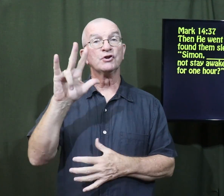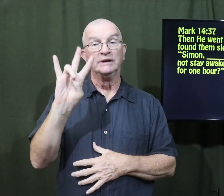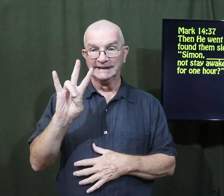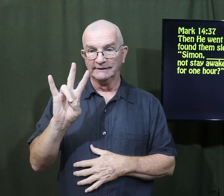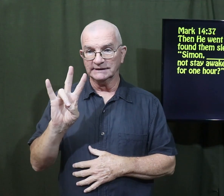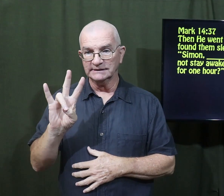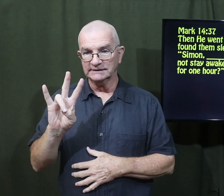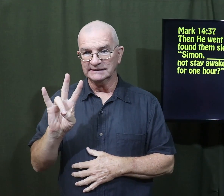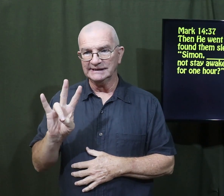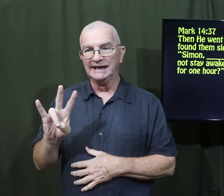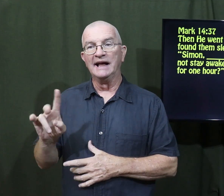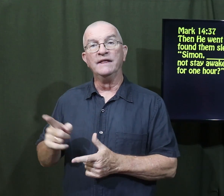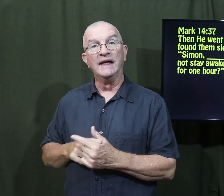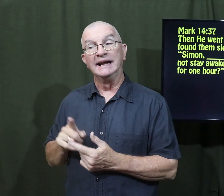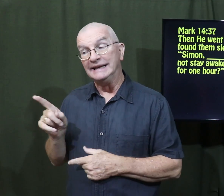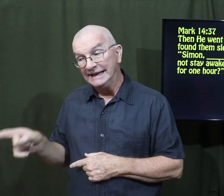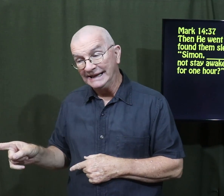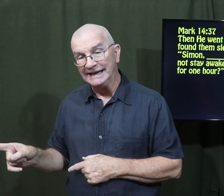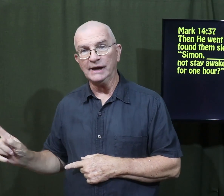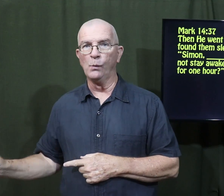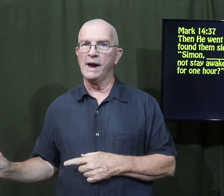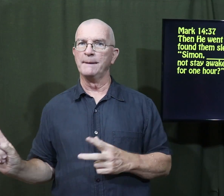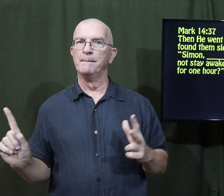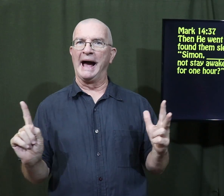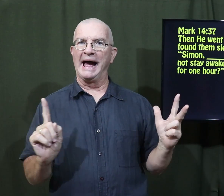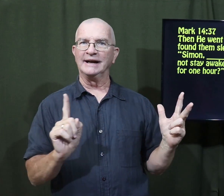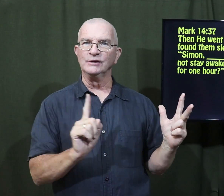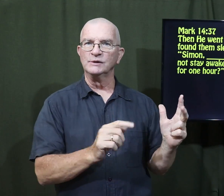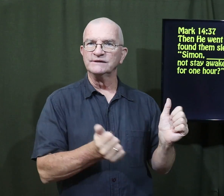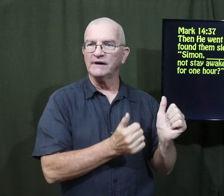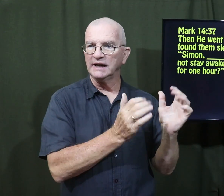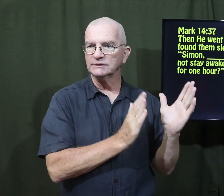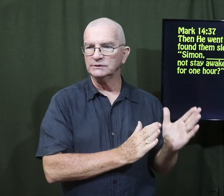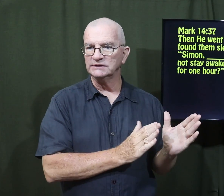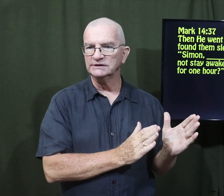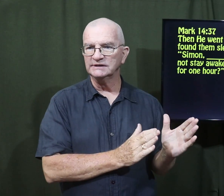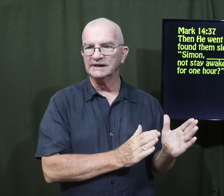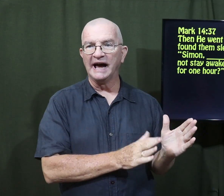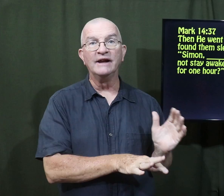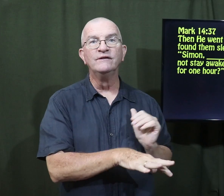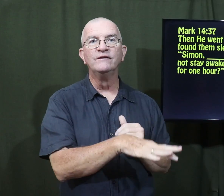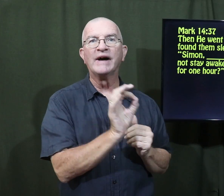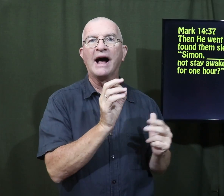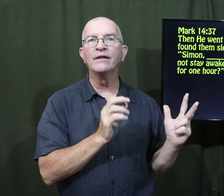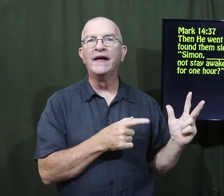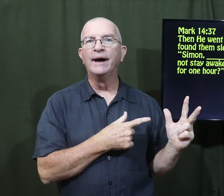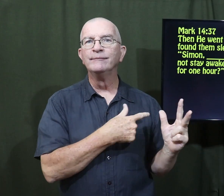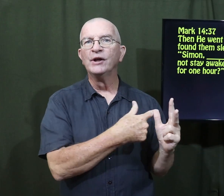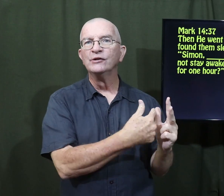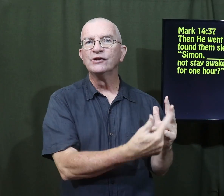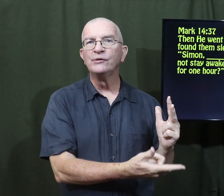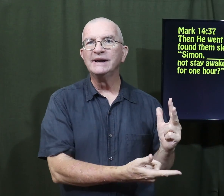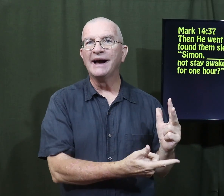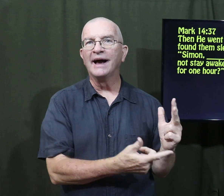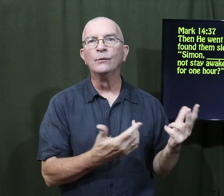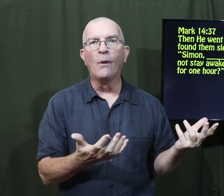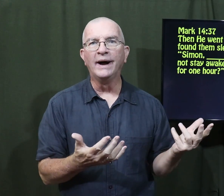Verse 37, then he went back to his followers and found them sleeping.